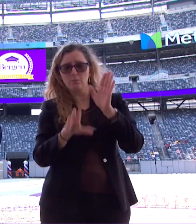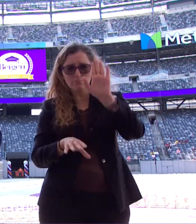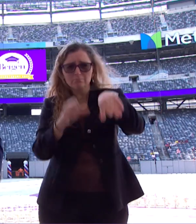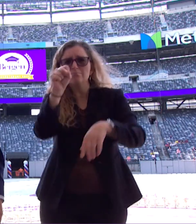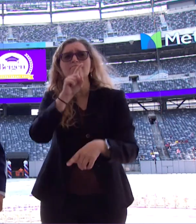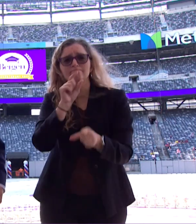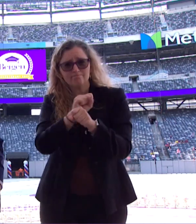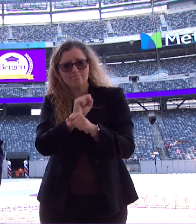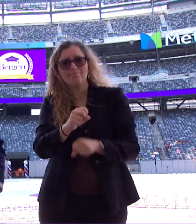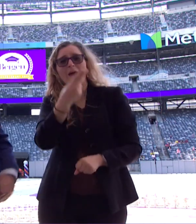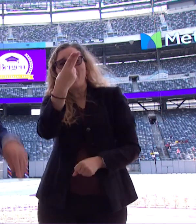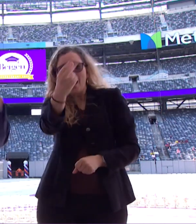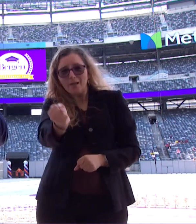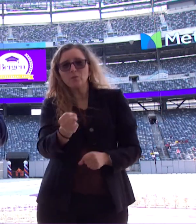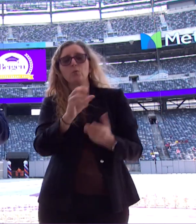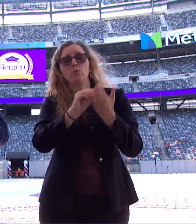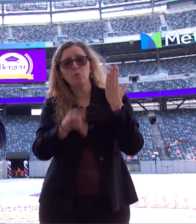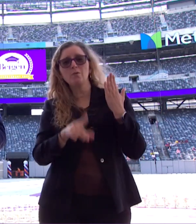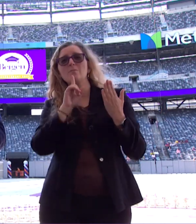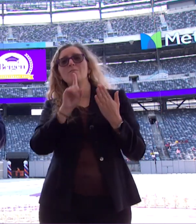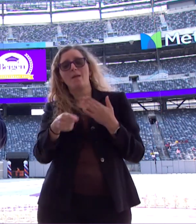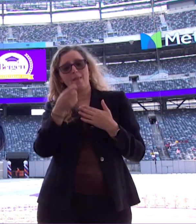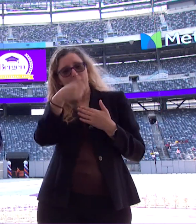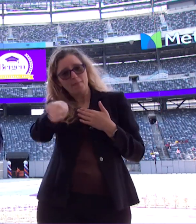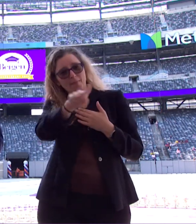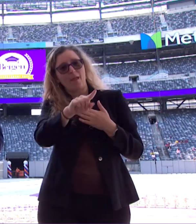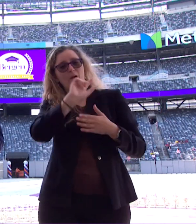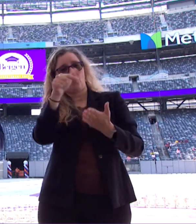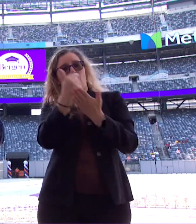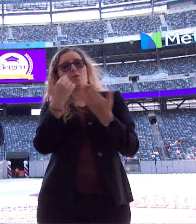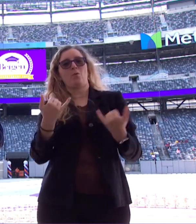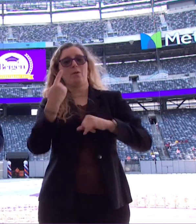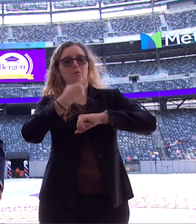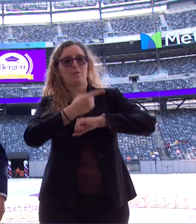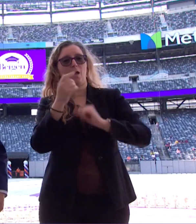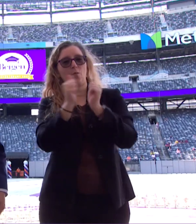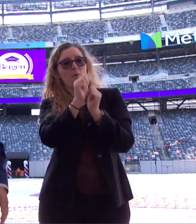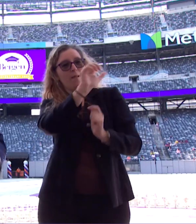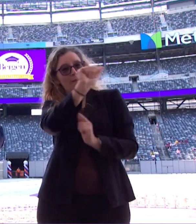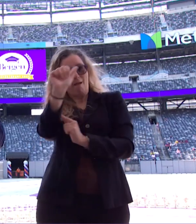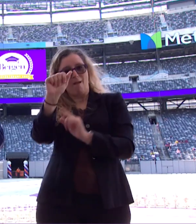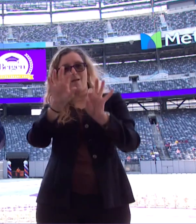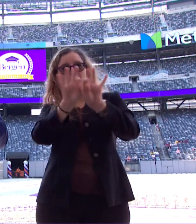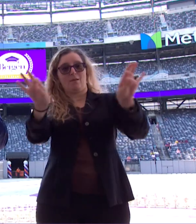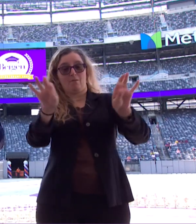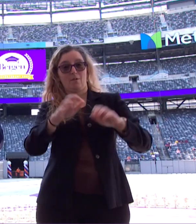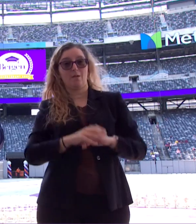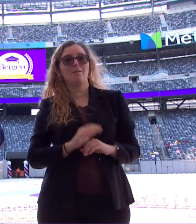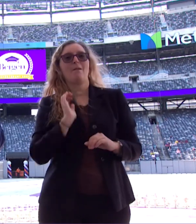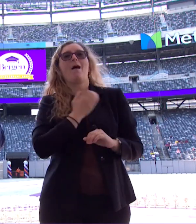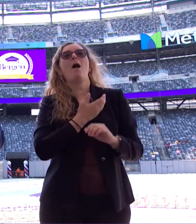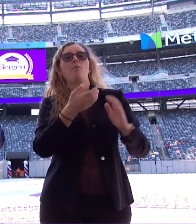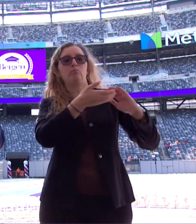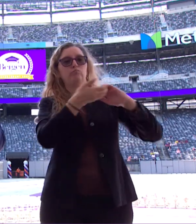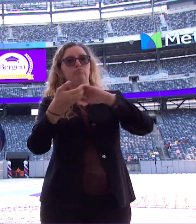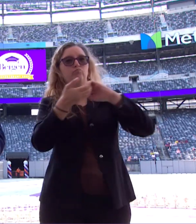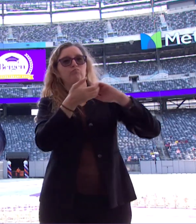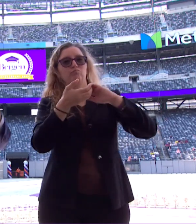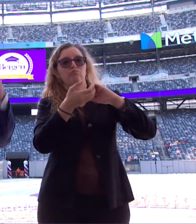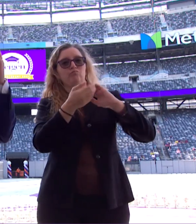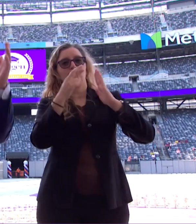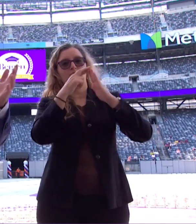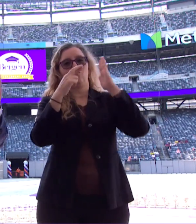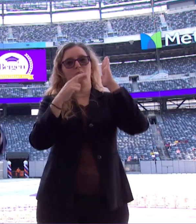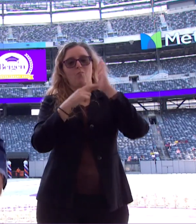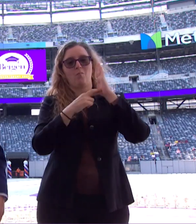me right. High school students who are actually graduating today with associate degrees. That's through our wonderful dual enrollment program,